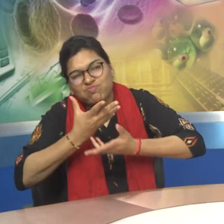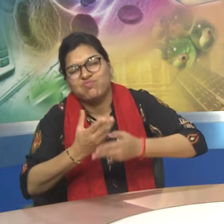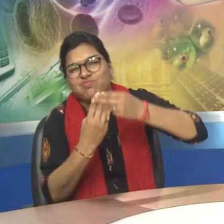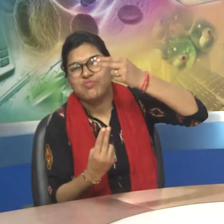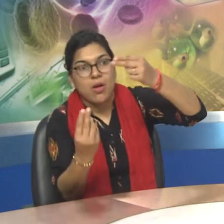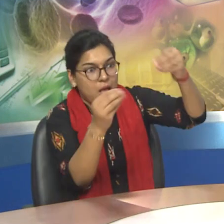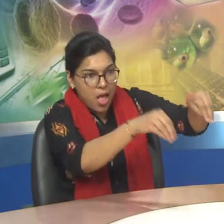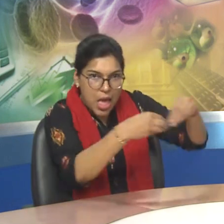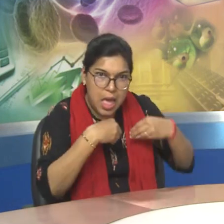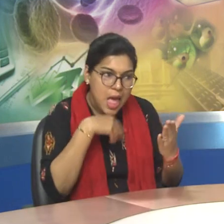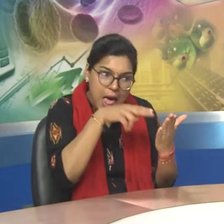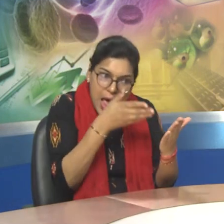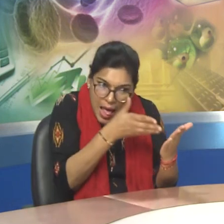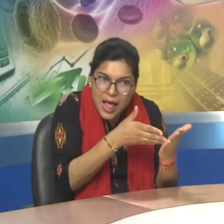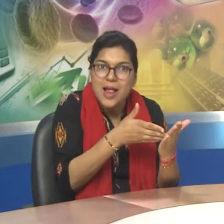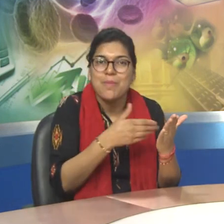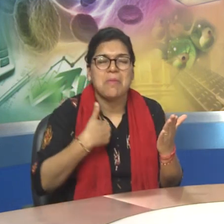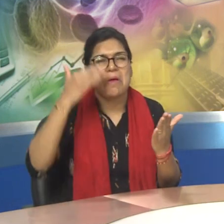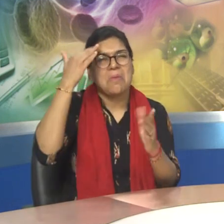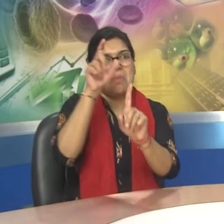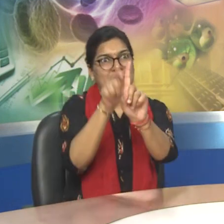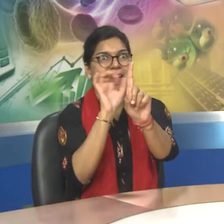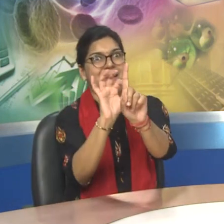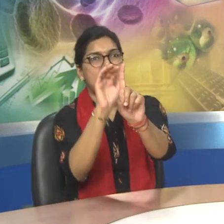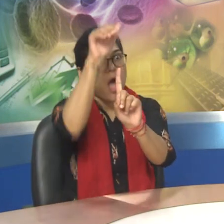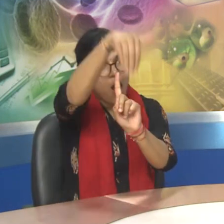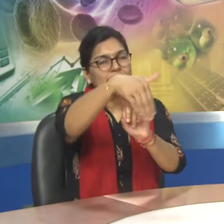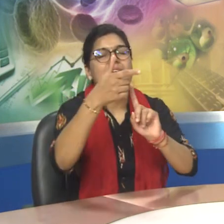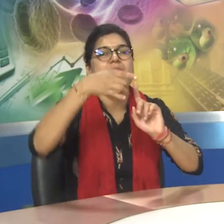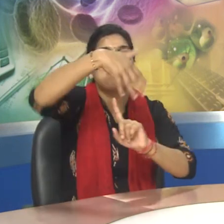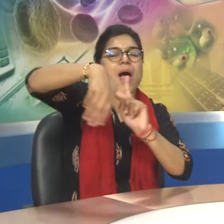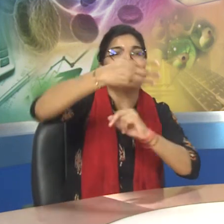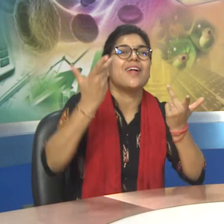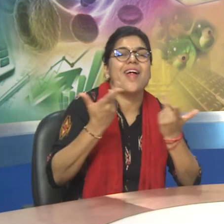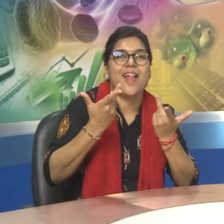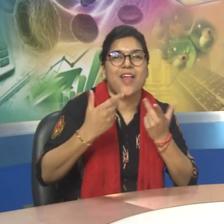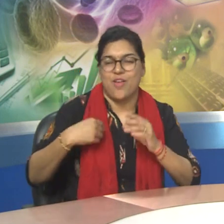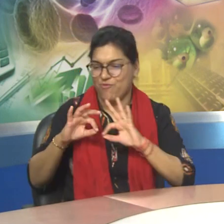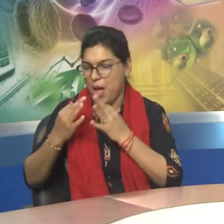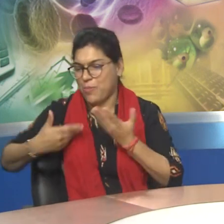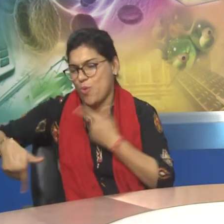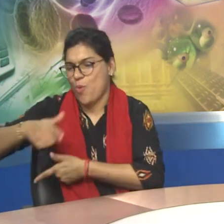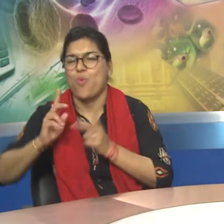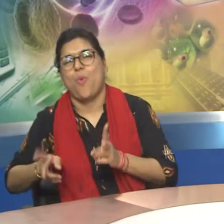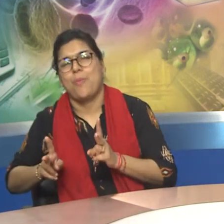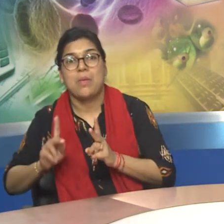have extensive citations and are often peer-reviewed